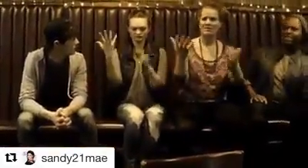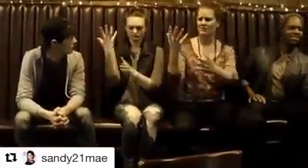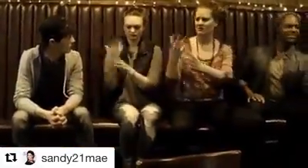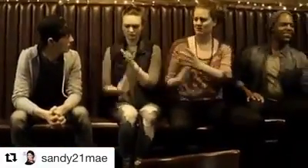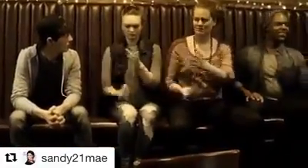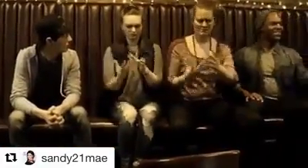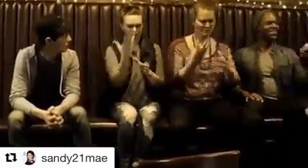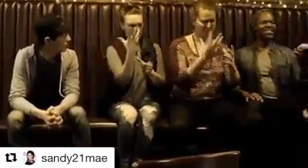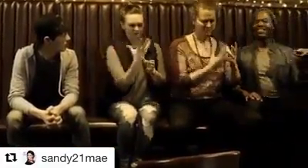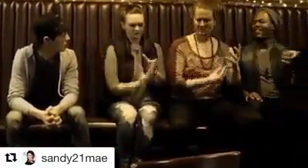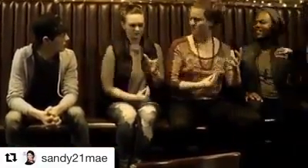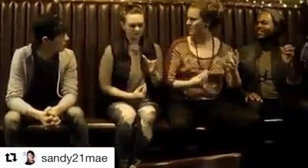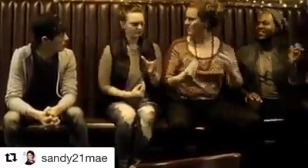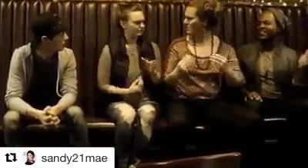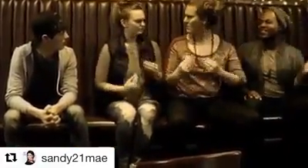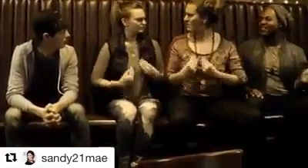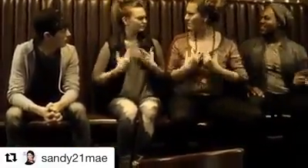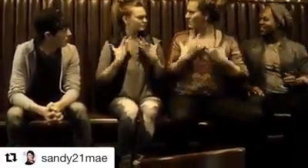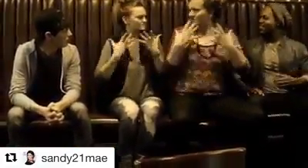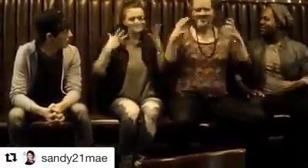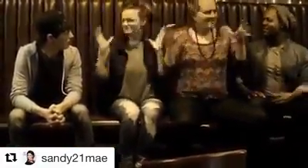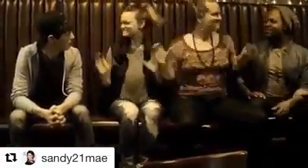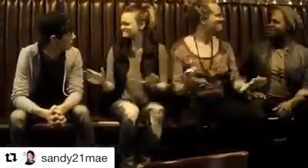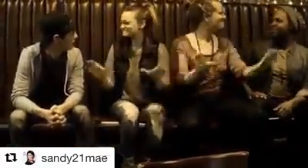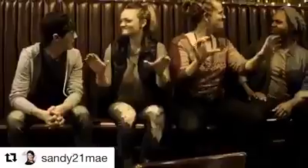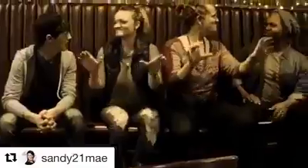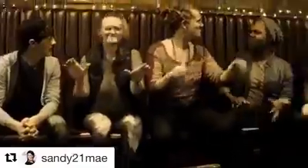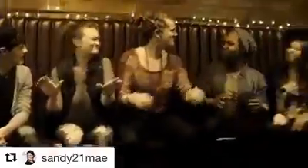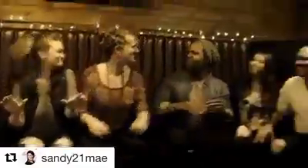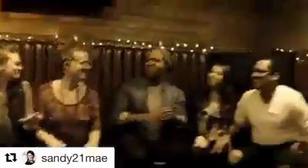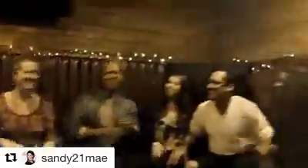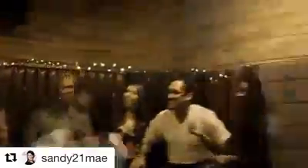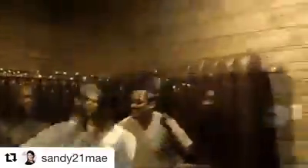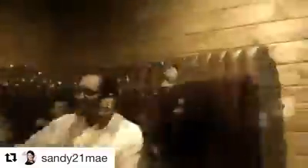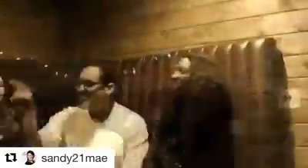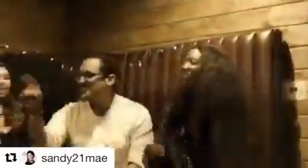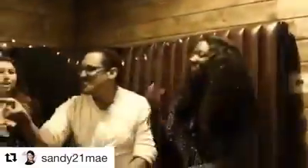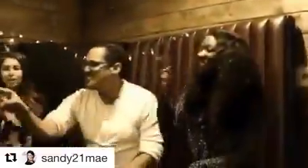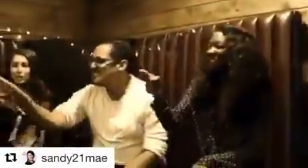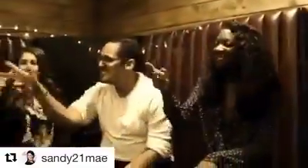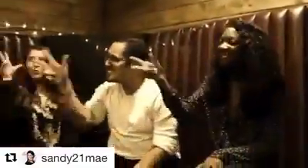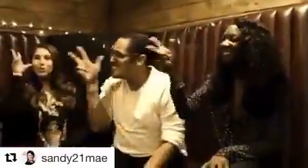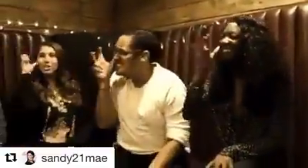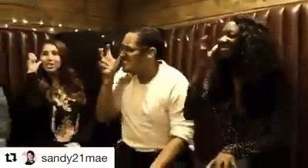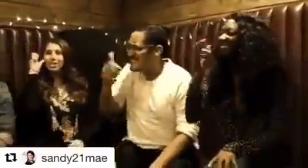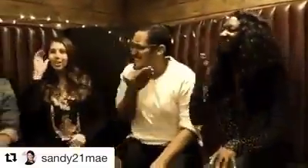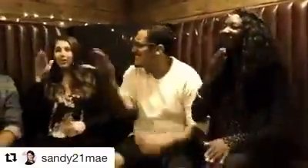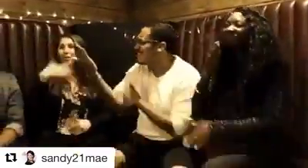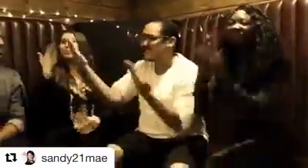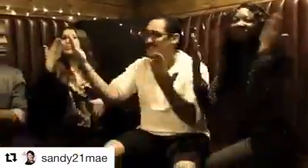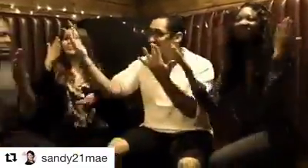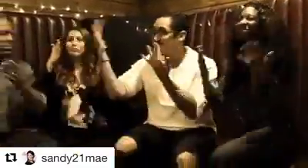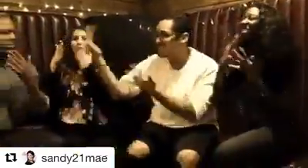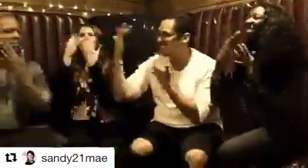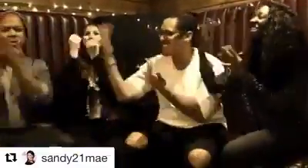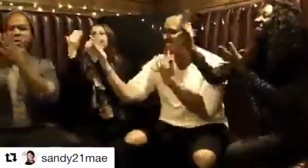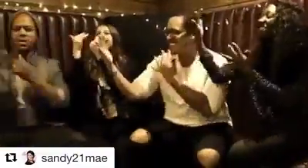of the martyrs will water The meadows of France Do you hear the people